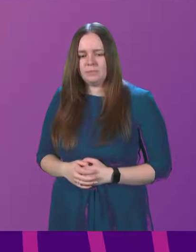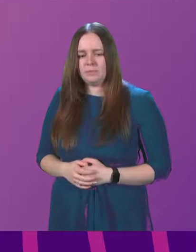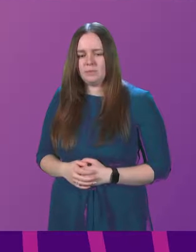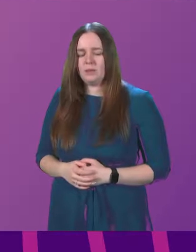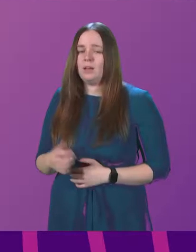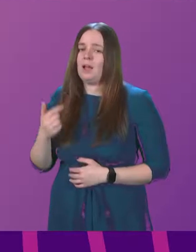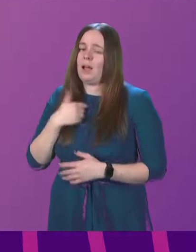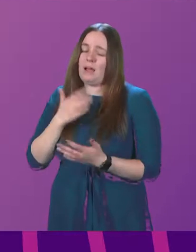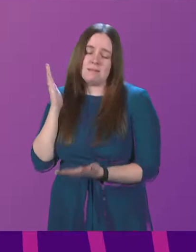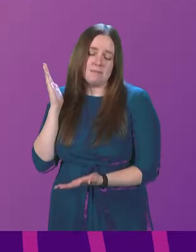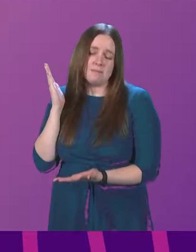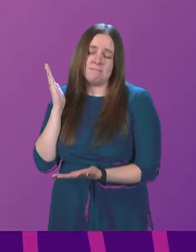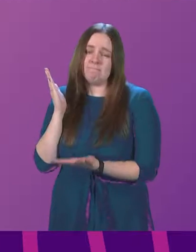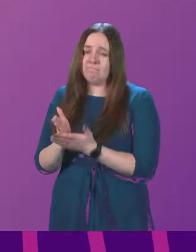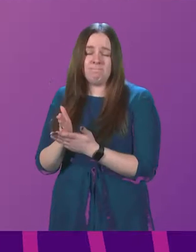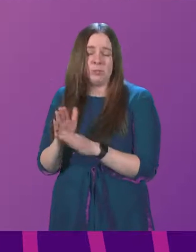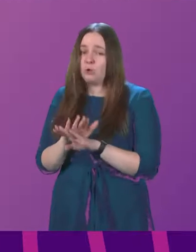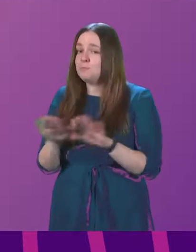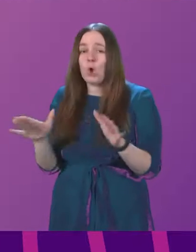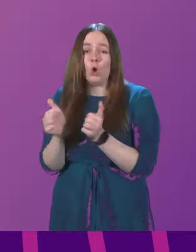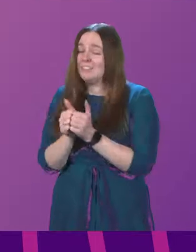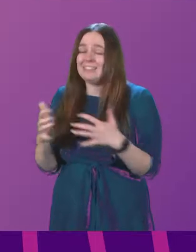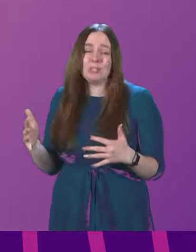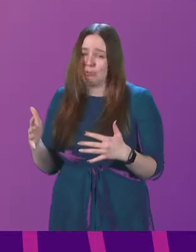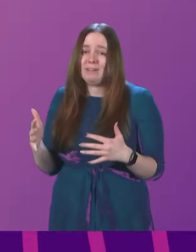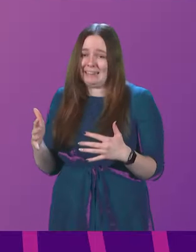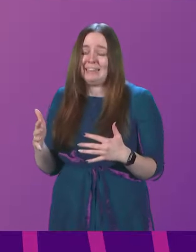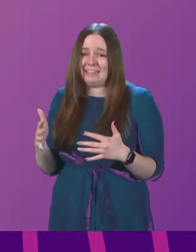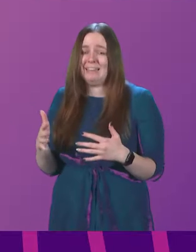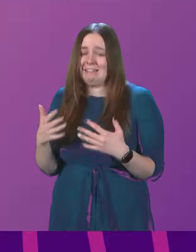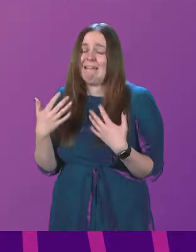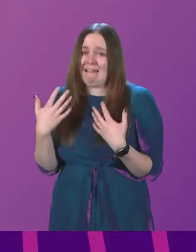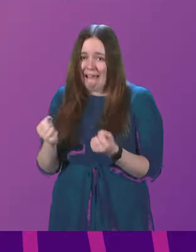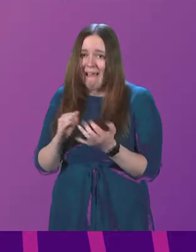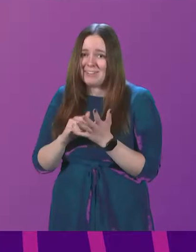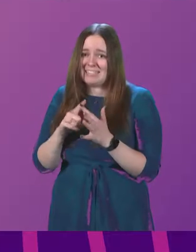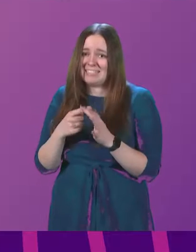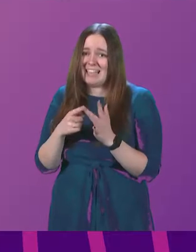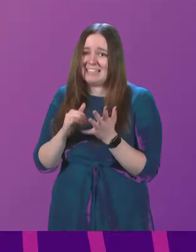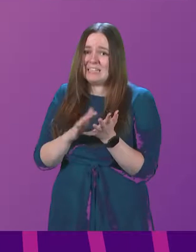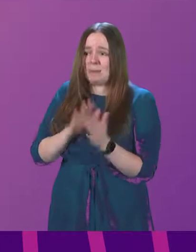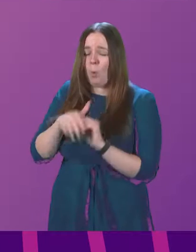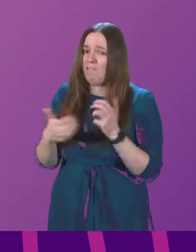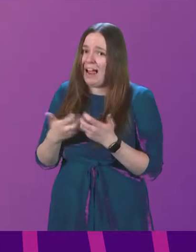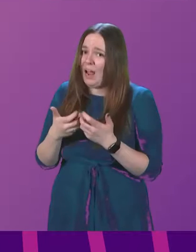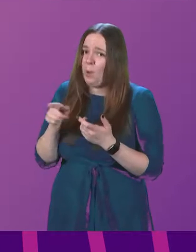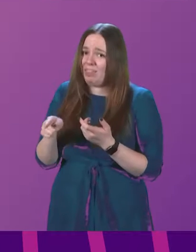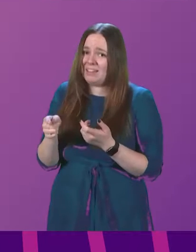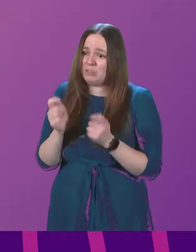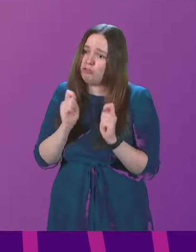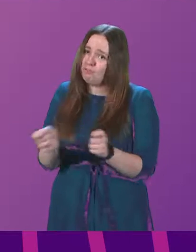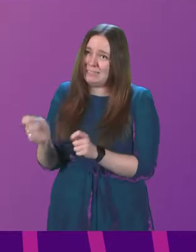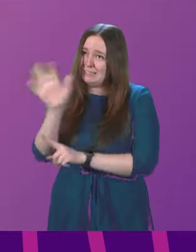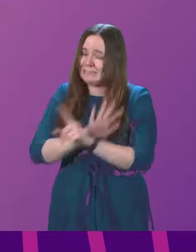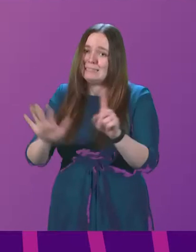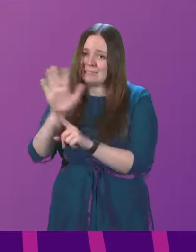I absolutely don't disagree with the Member that there is an aspect of sexism to the way that this illness is treated. That's right across